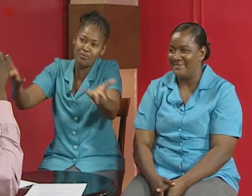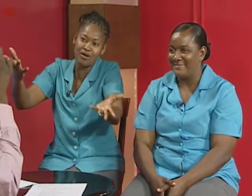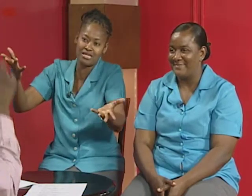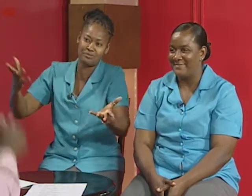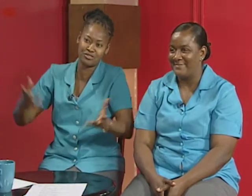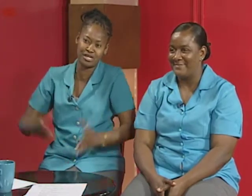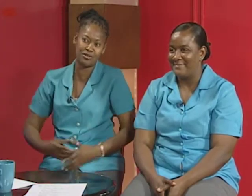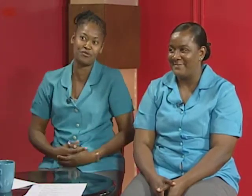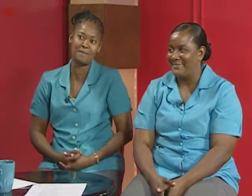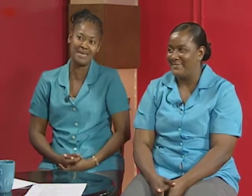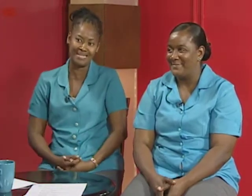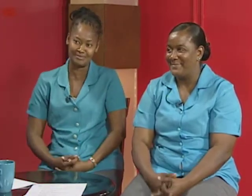more expression okay